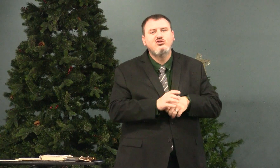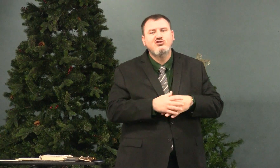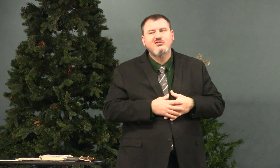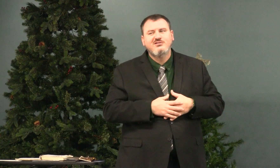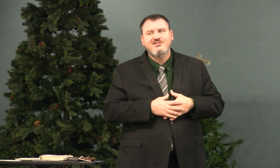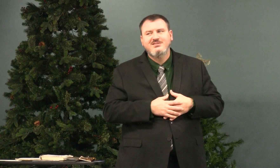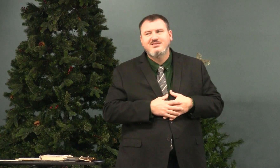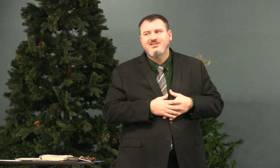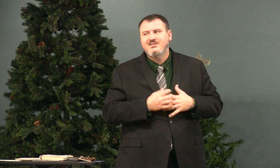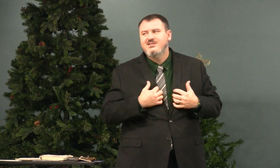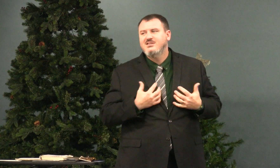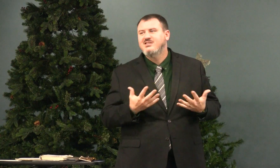I want a bigger church.